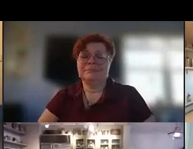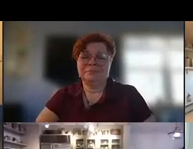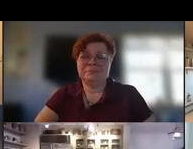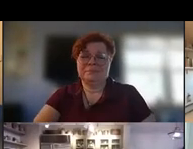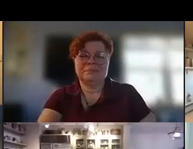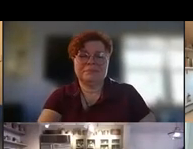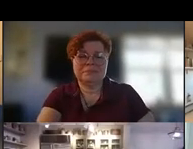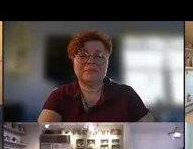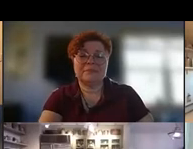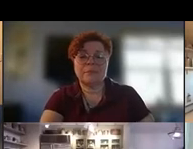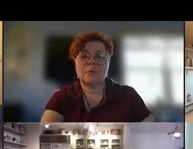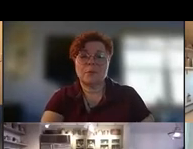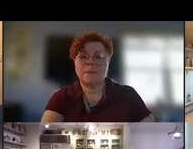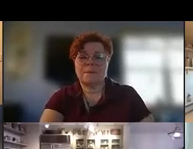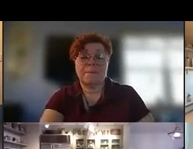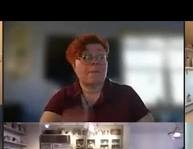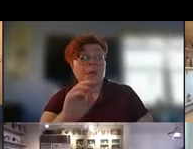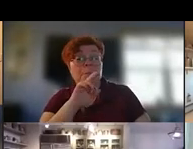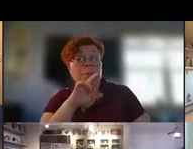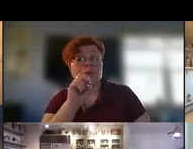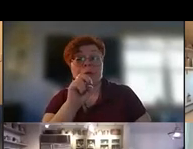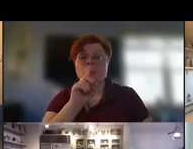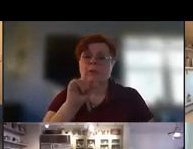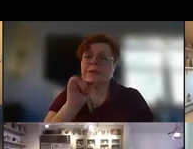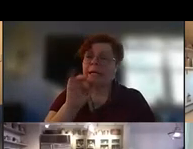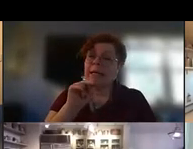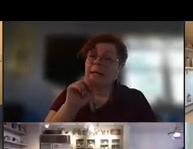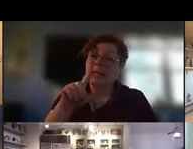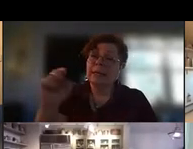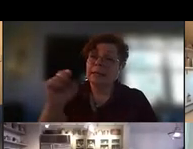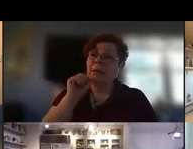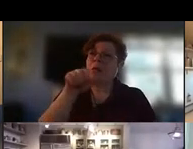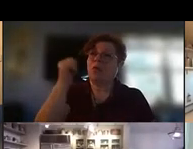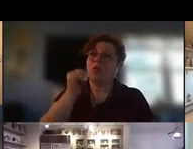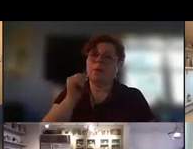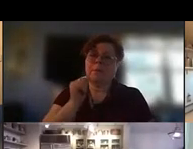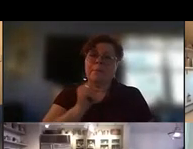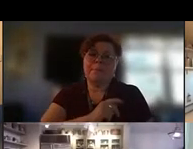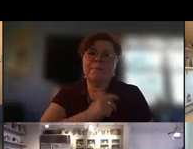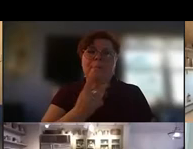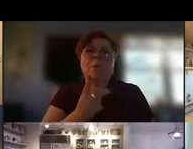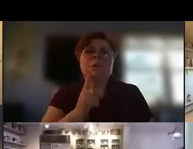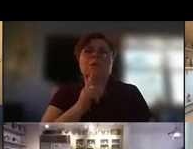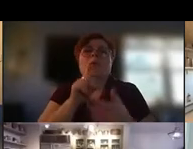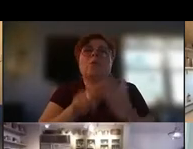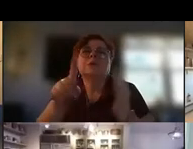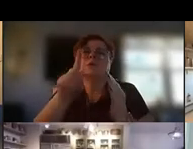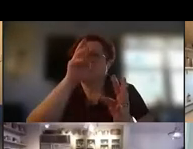marie would you like to add about or diana lee or other poets here what is your creative inspiration and how do poems